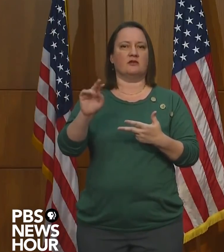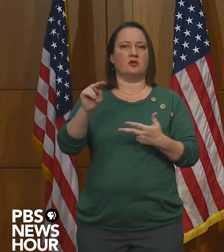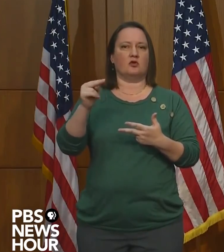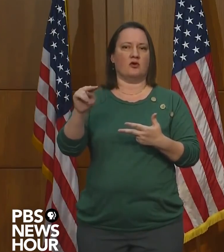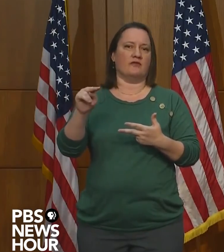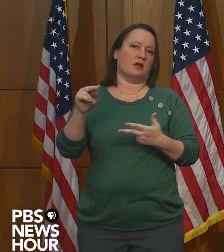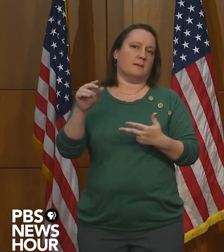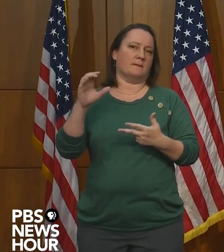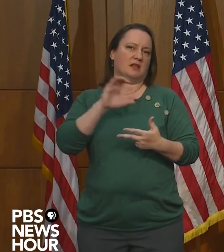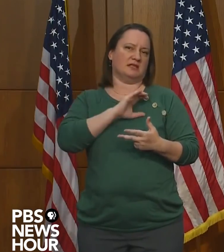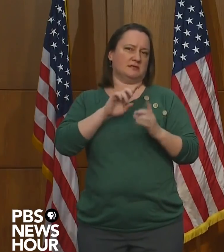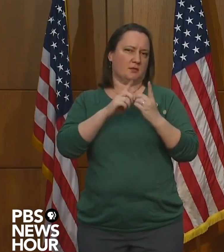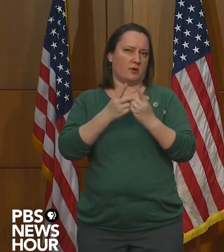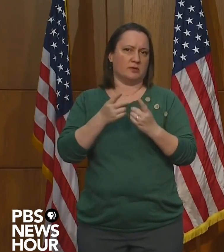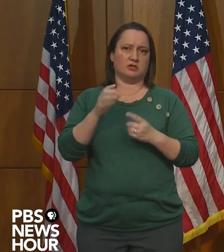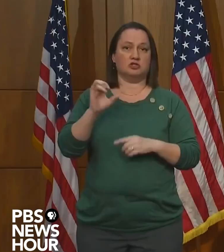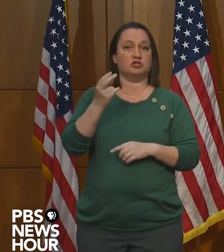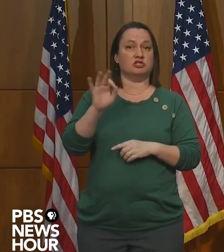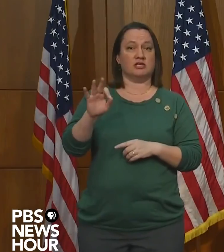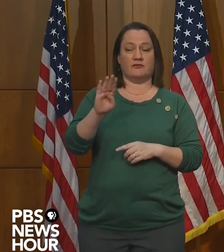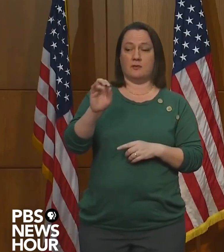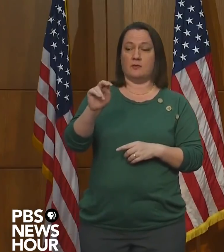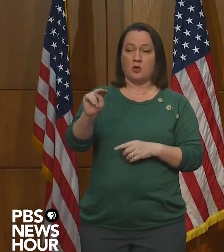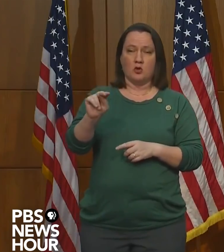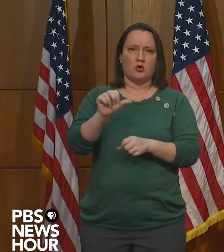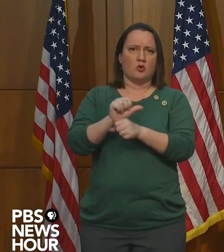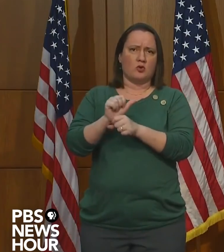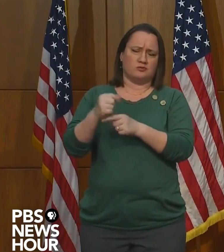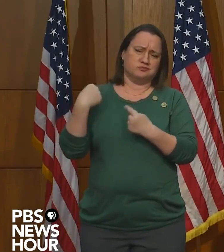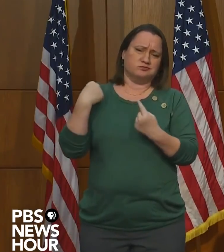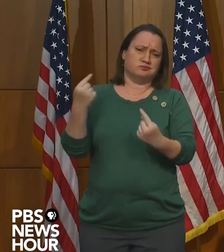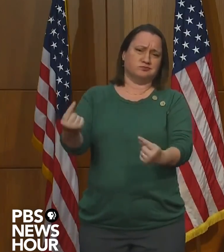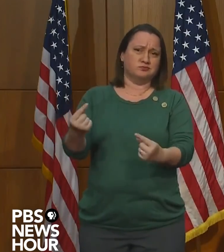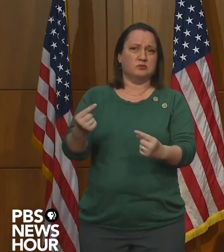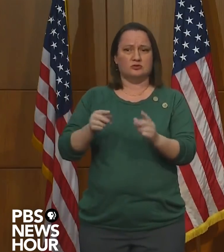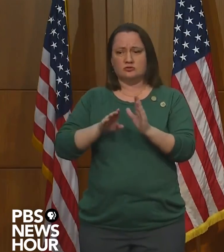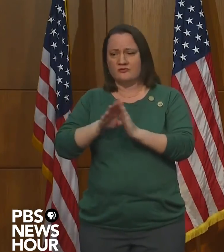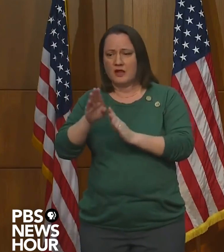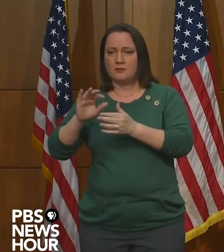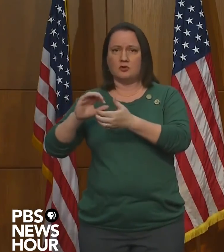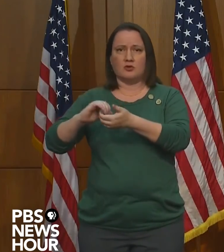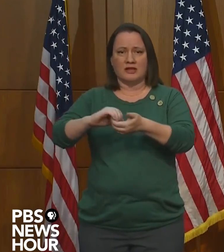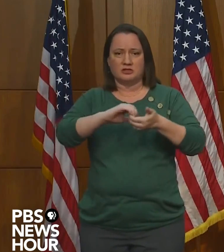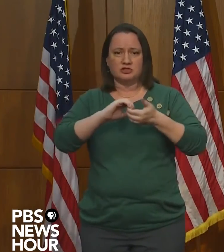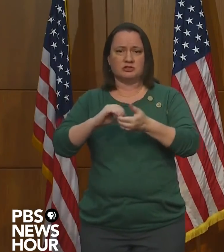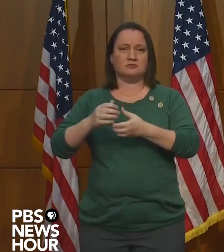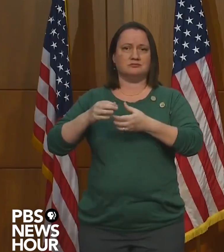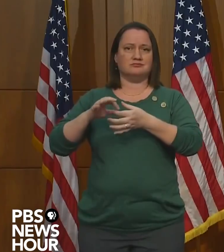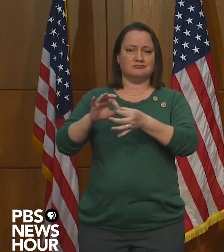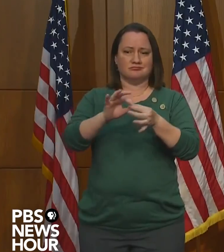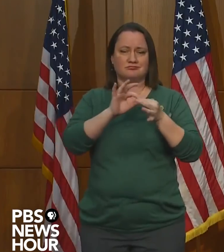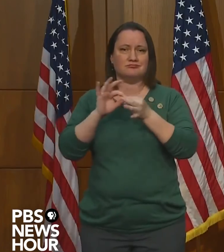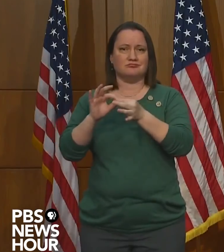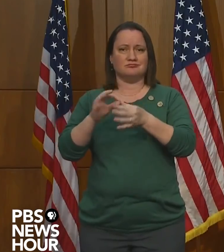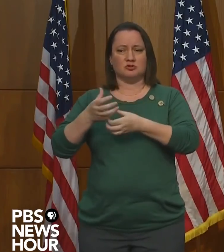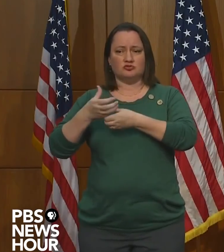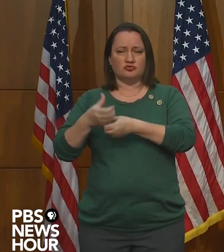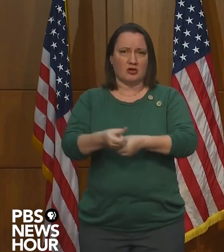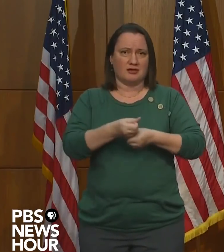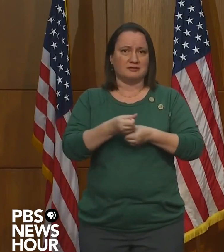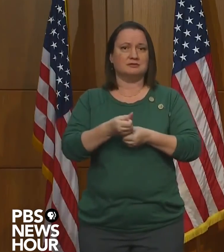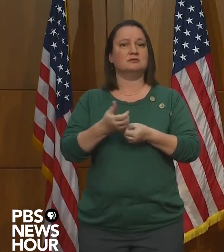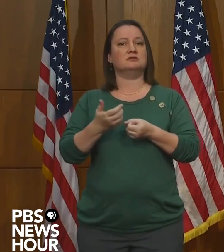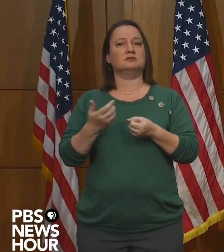Chief Boone has worked throughout his career to forge relationships and build trust between citizens and law enforcement.